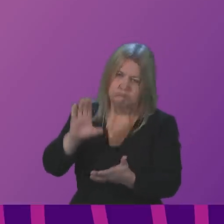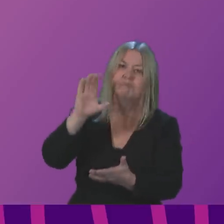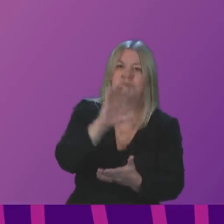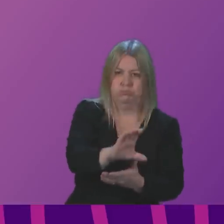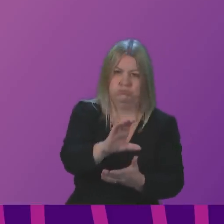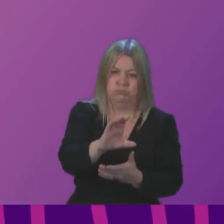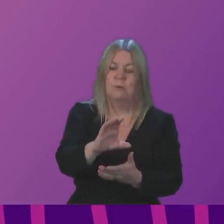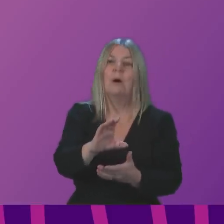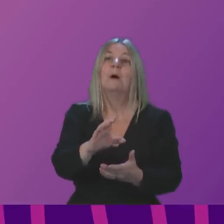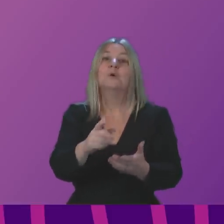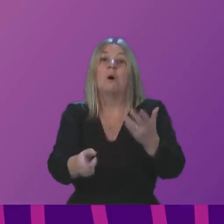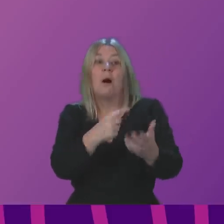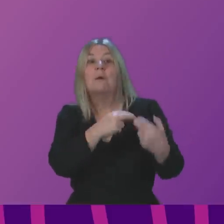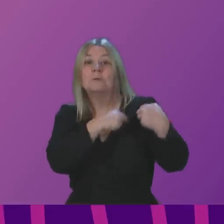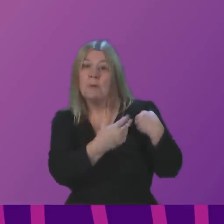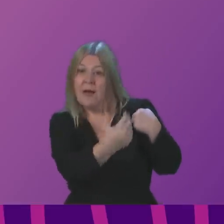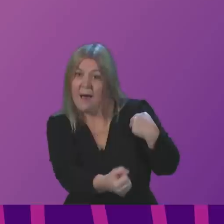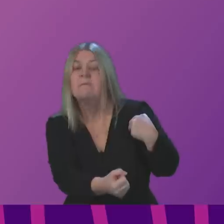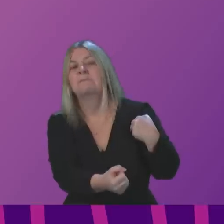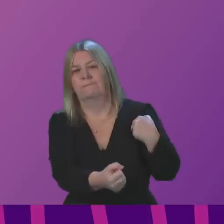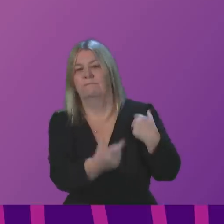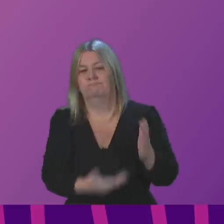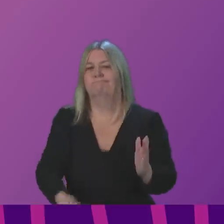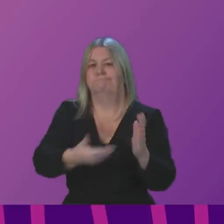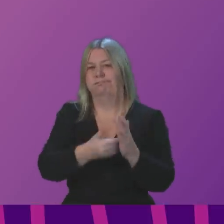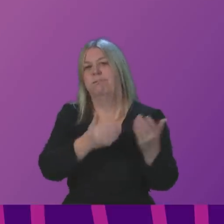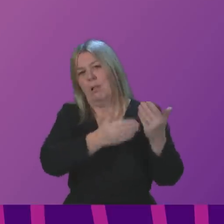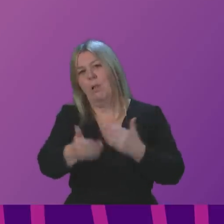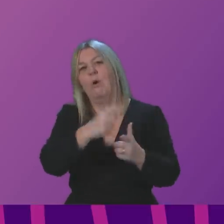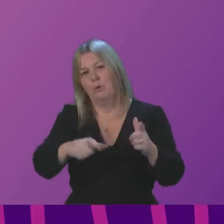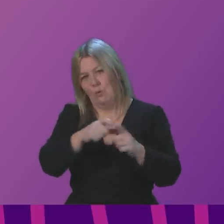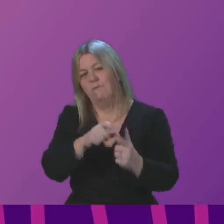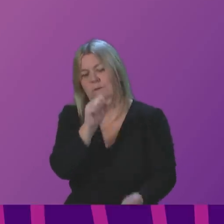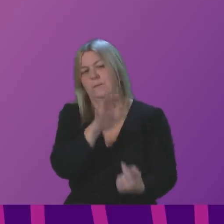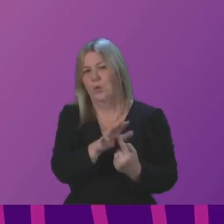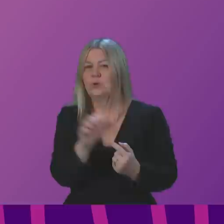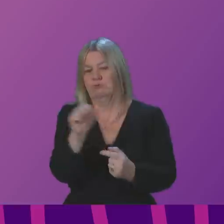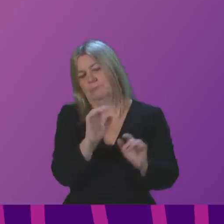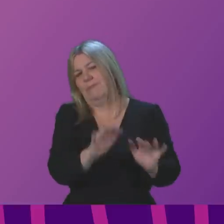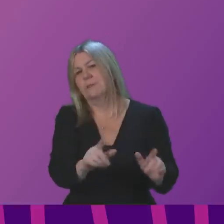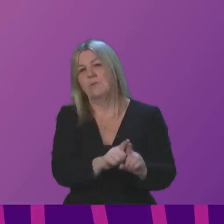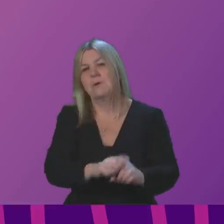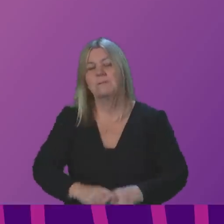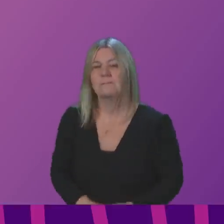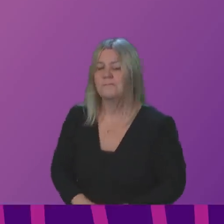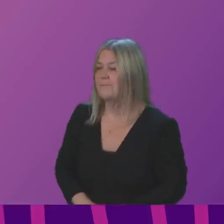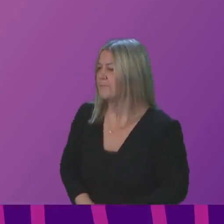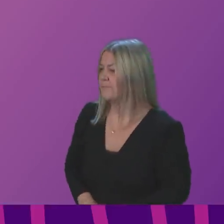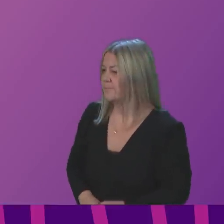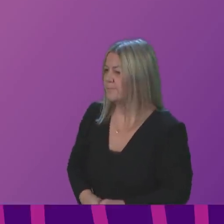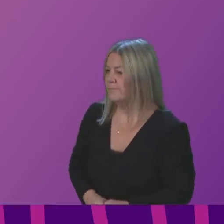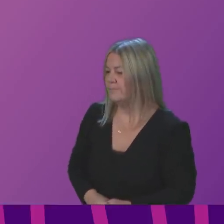the shoulders of the National Health Service, responding to the needs of those with long COVID is an important one. Question number four, Karen Adam.